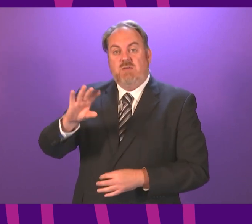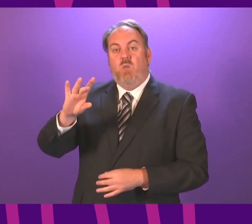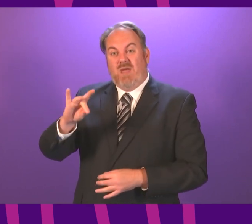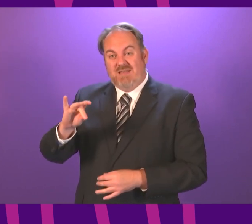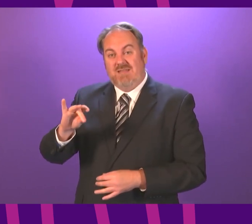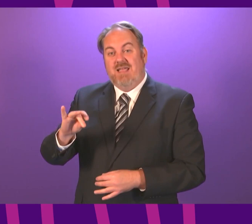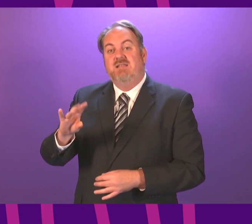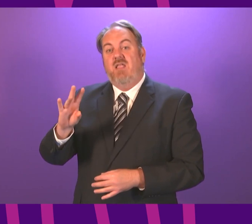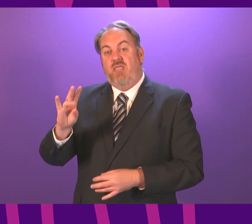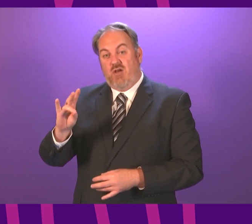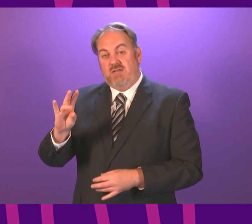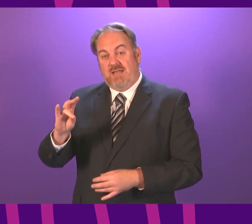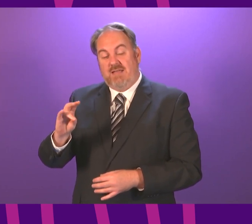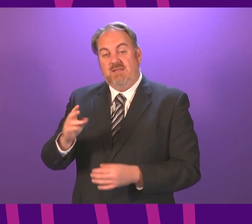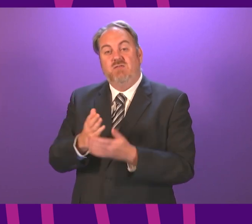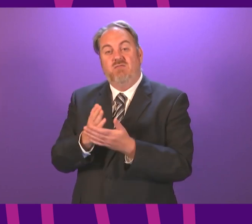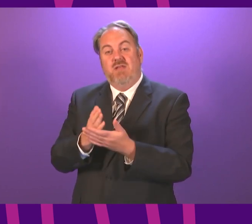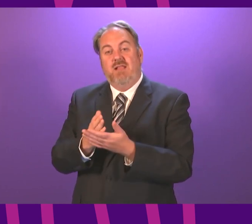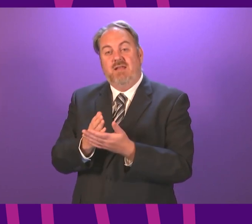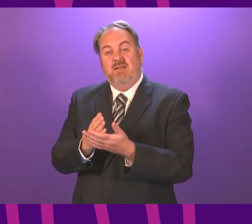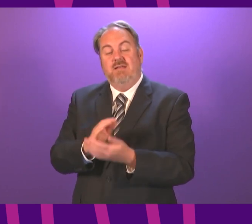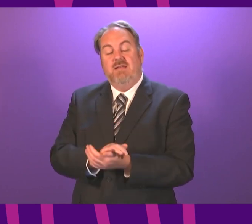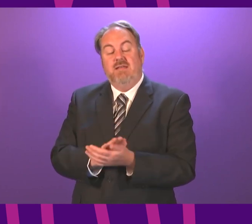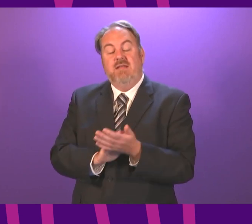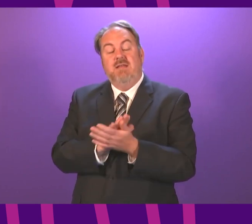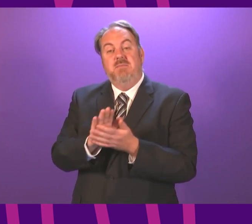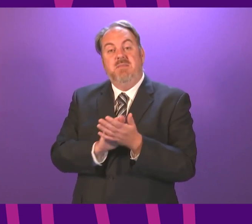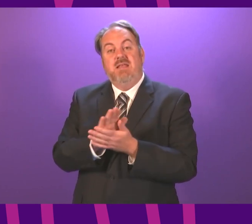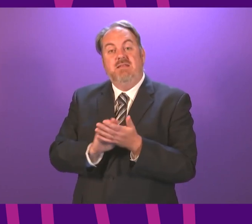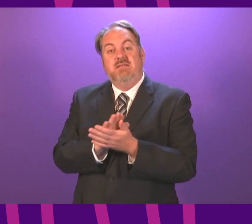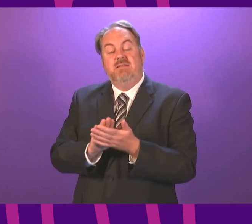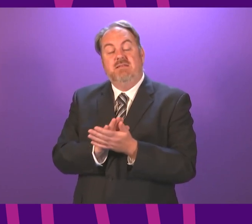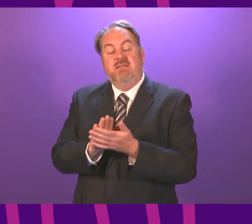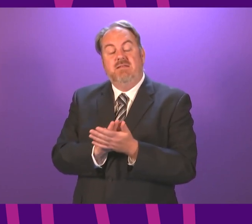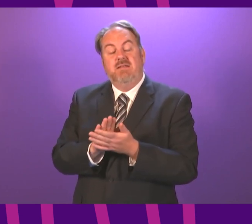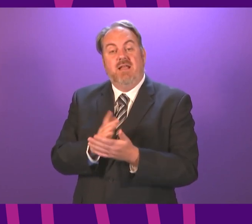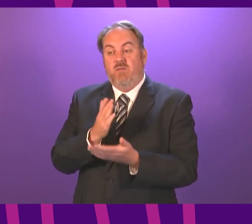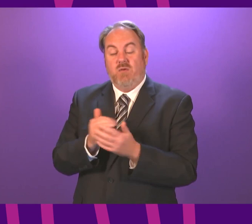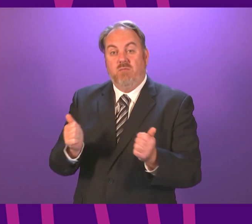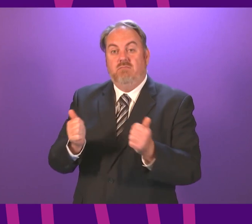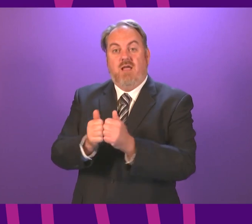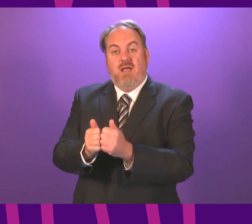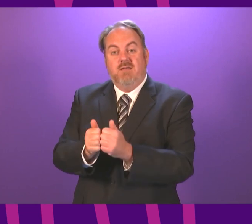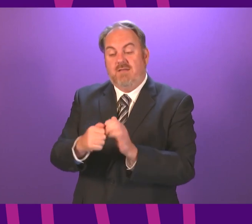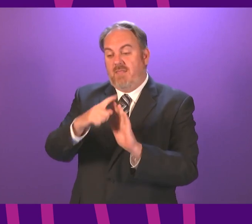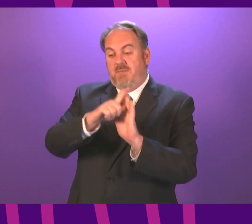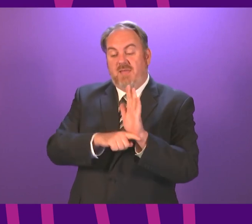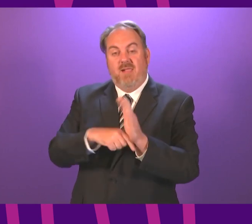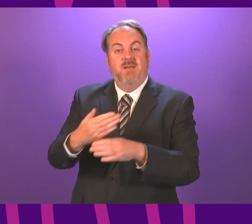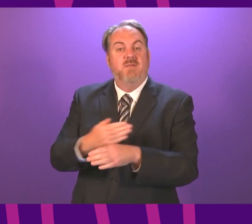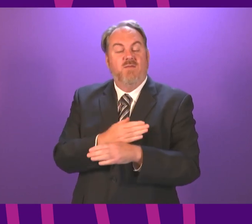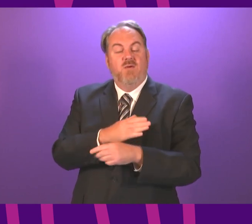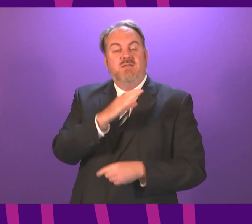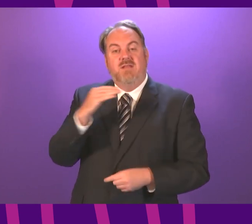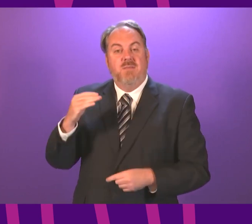believe the passage of this bill is not too difficult for those to understand. If we do not pass the bill before summer recess, there will